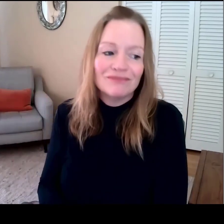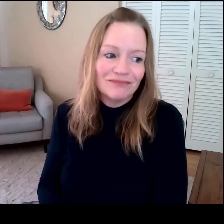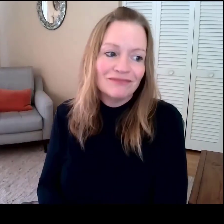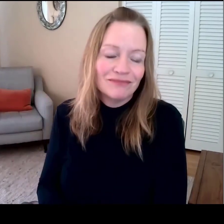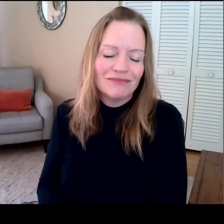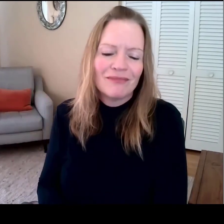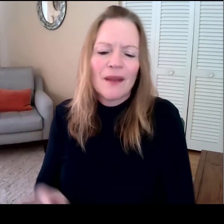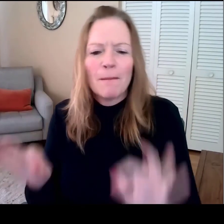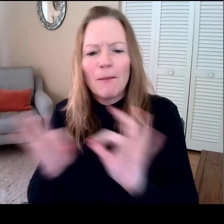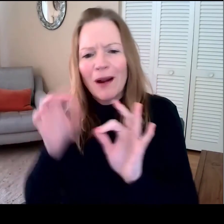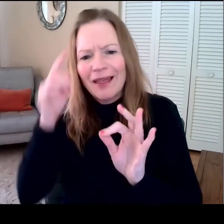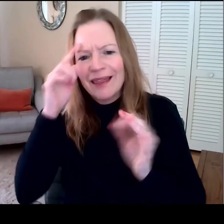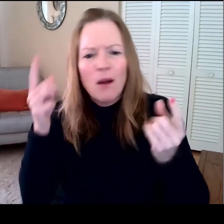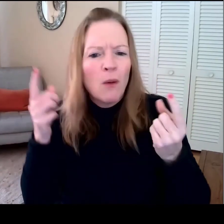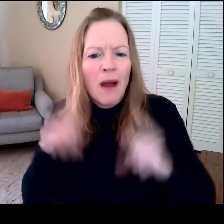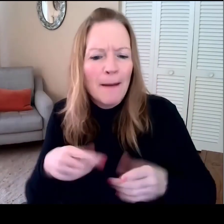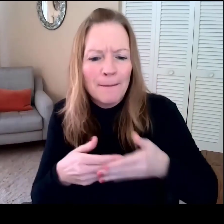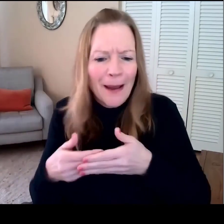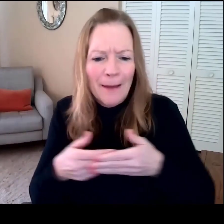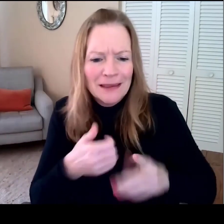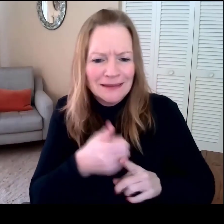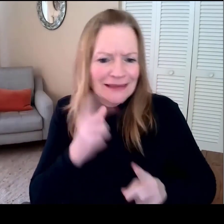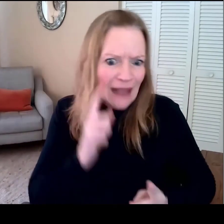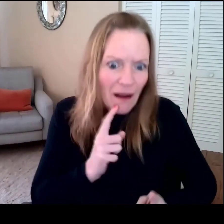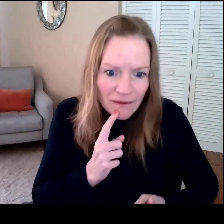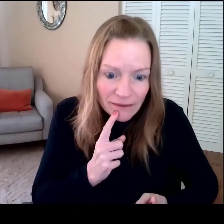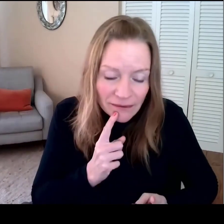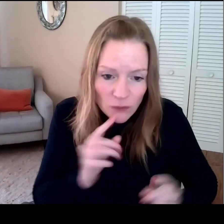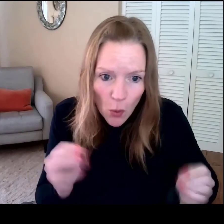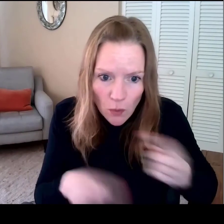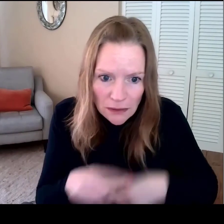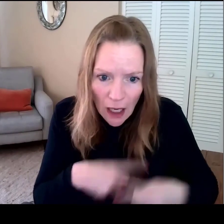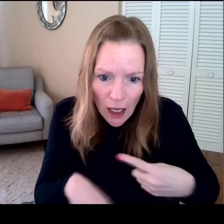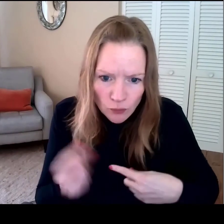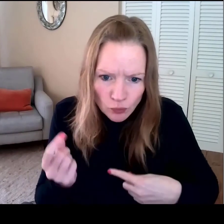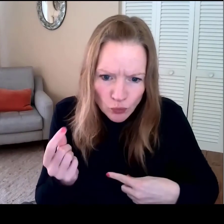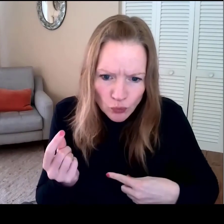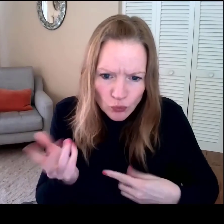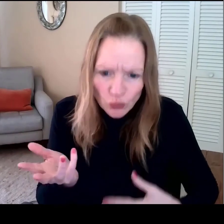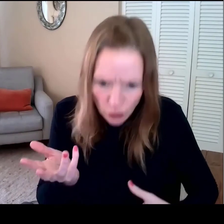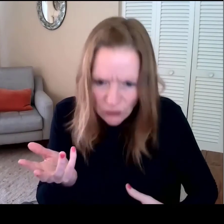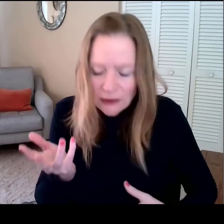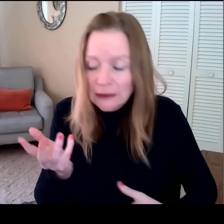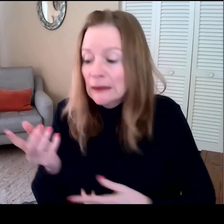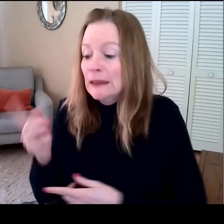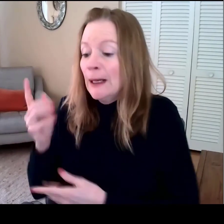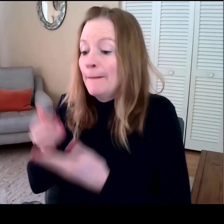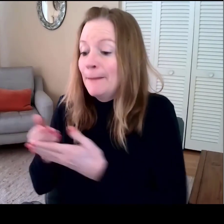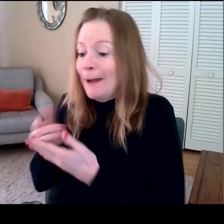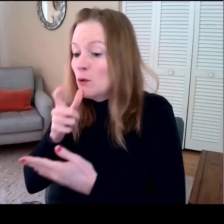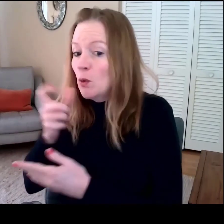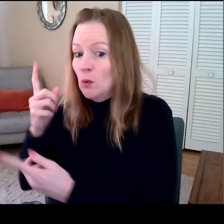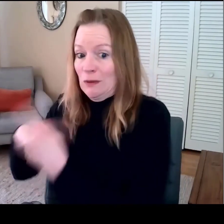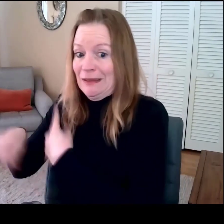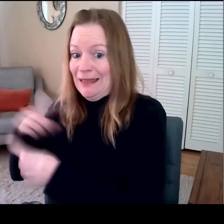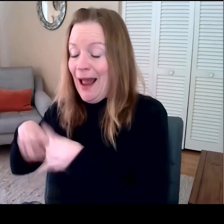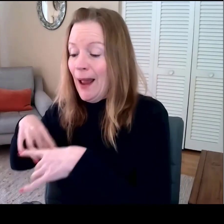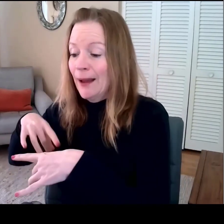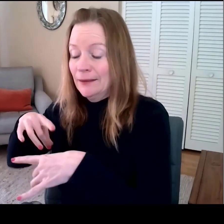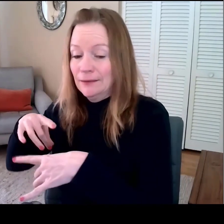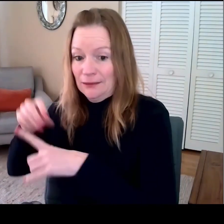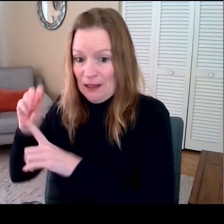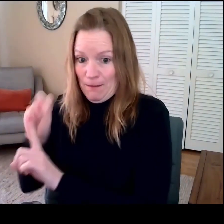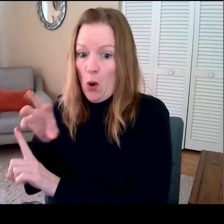It's important to think about the implications for deaf infants who do not get sign exposure. We see here that infants